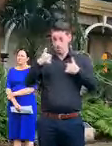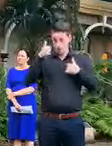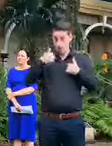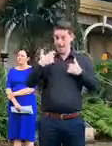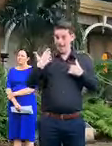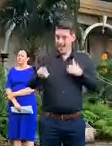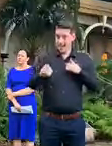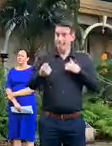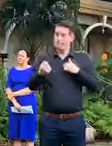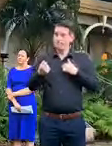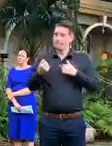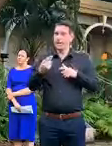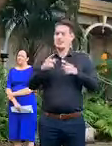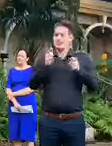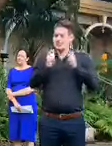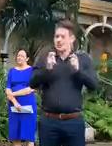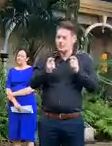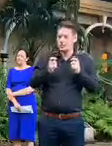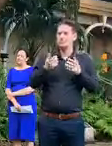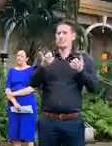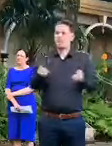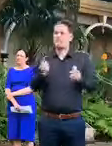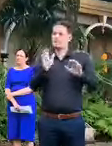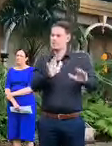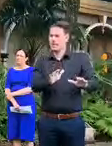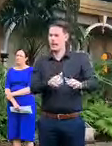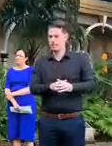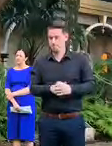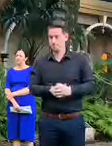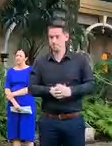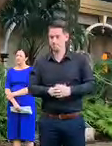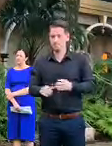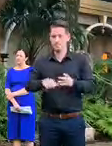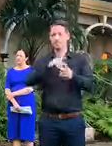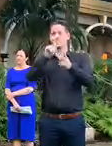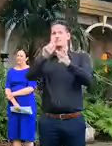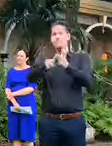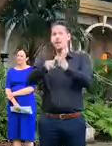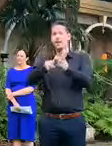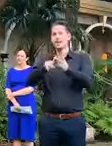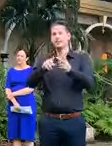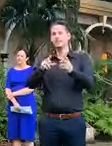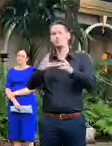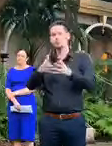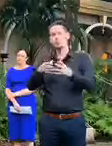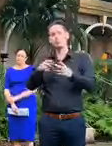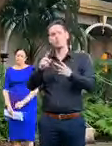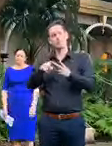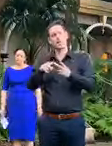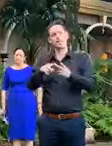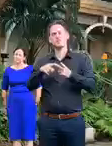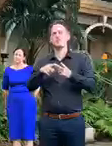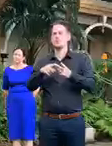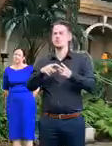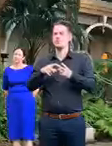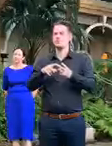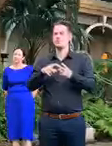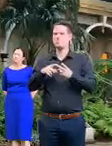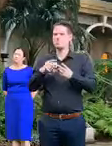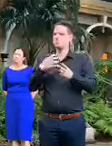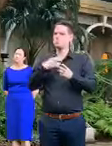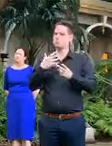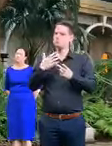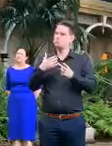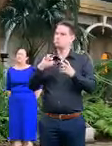the disease and being tested. So that's the first group. The second group and this group is even in actual fact